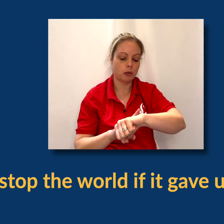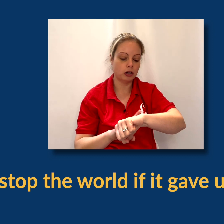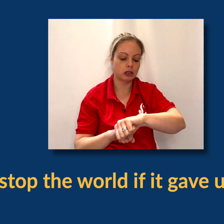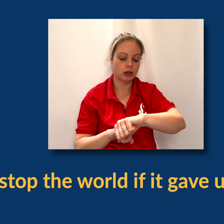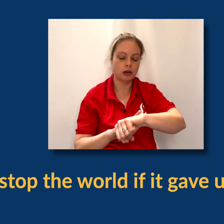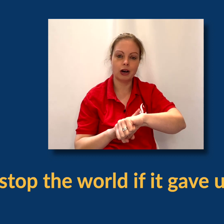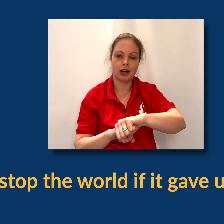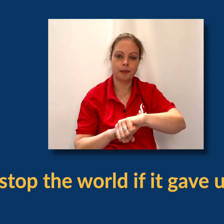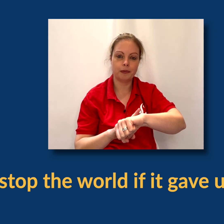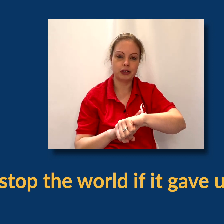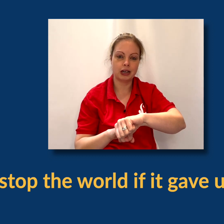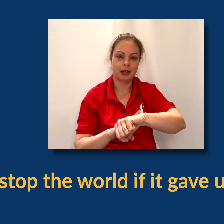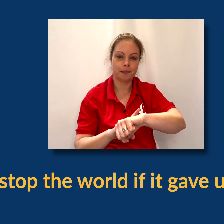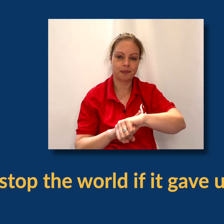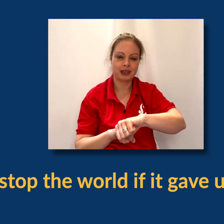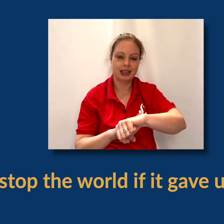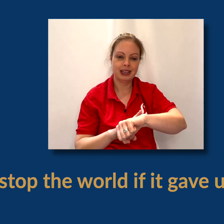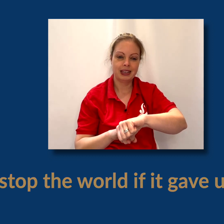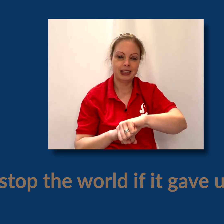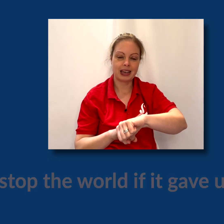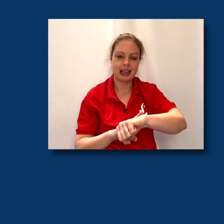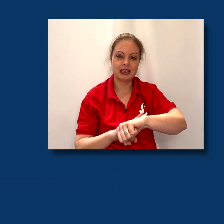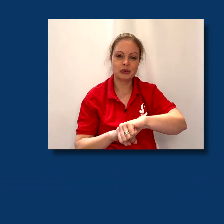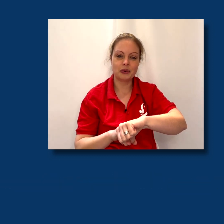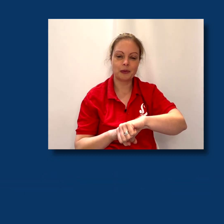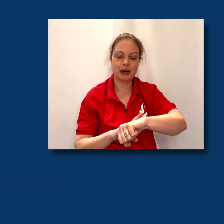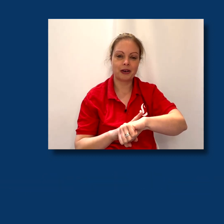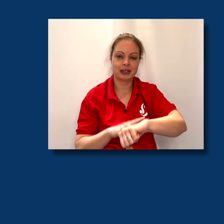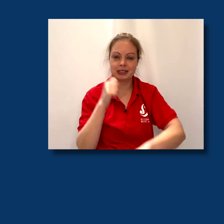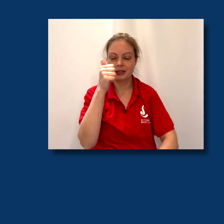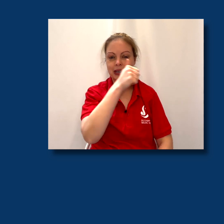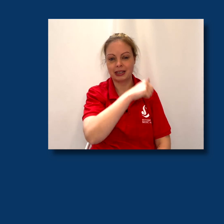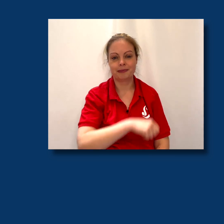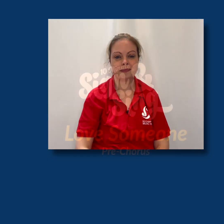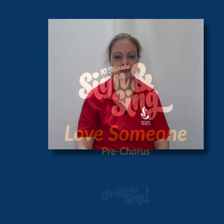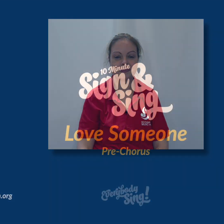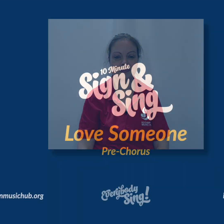imaginary watch on your arm for time. Okay, and that's all of the pre-chorus.